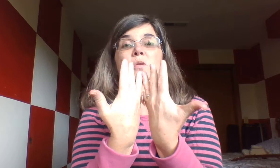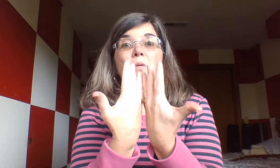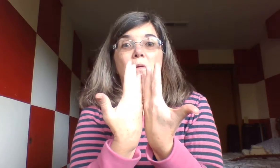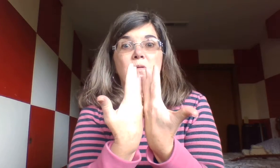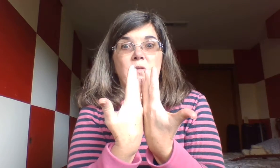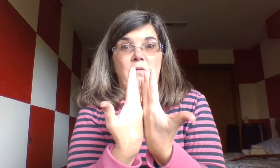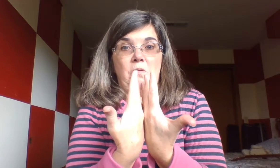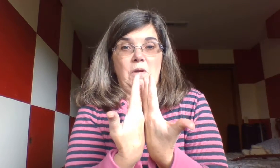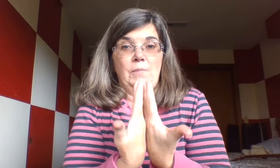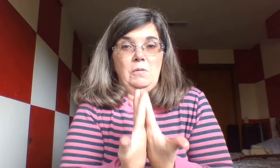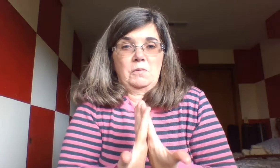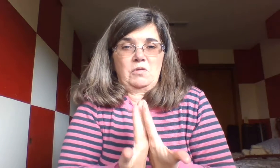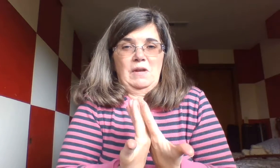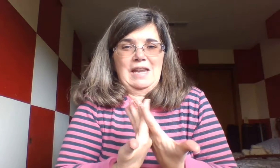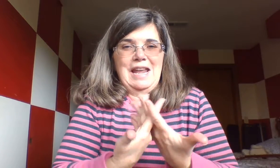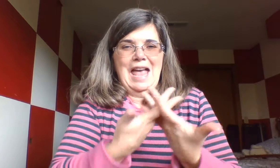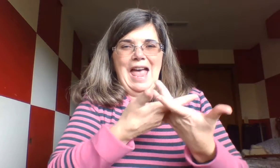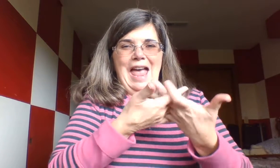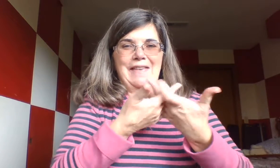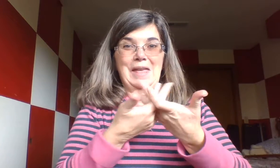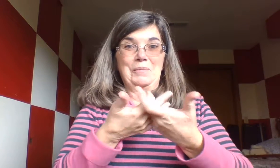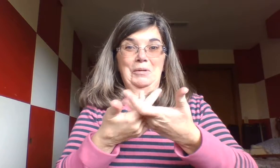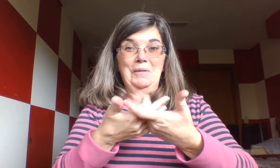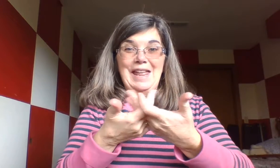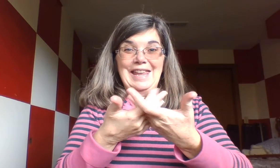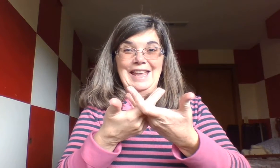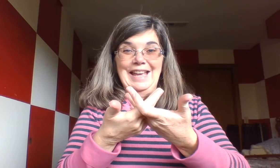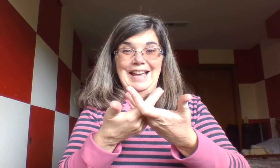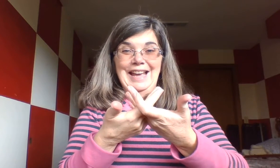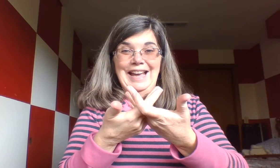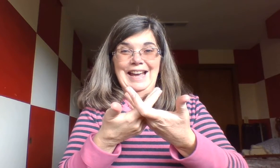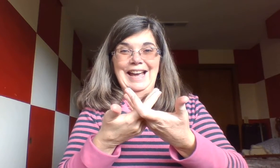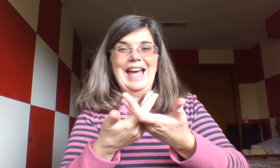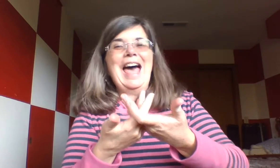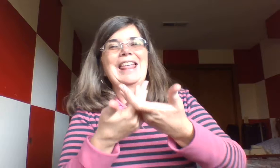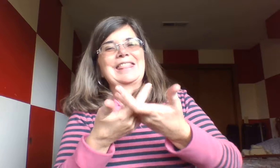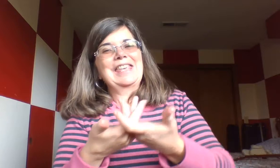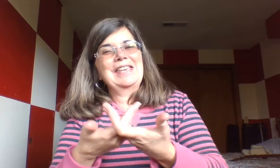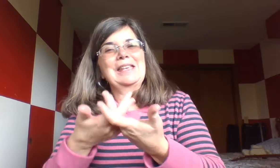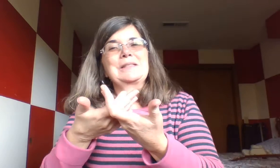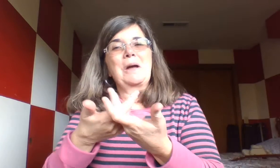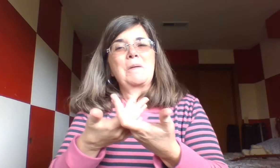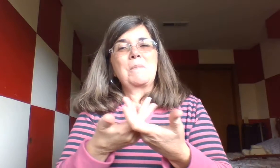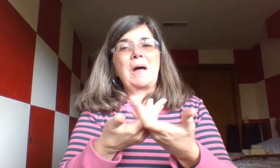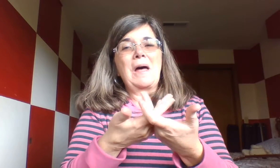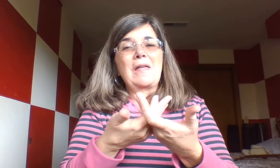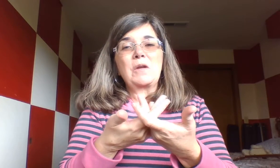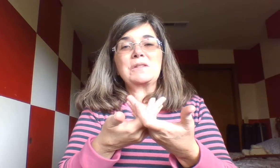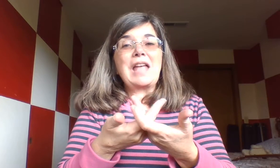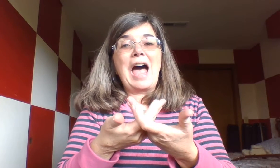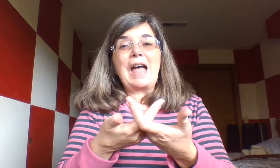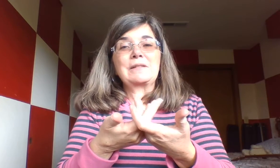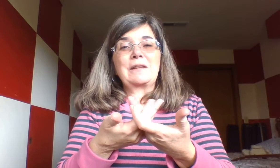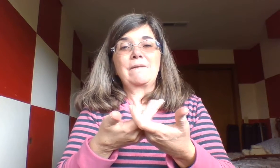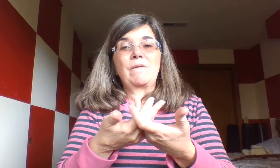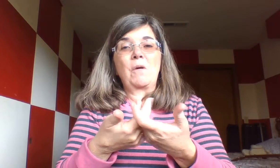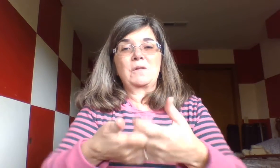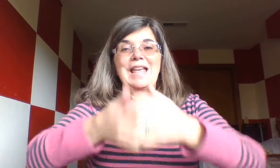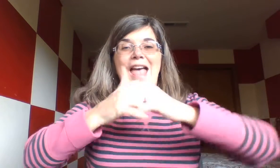towards your computer screen, and then we're ready. These are Mother's Knives and Forks,